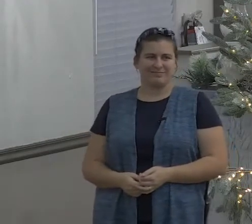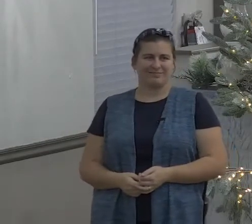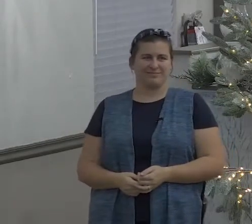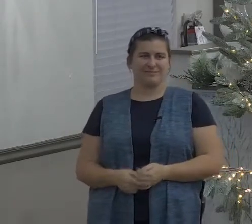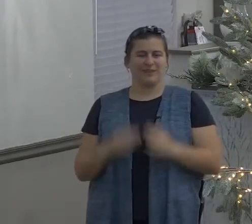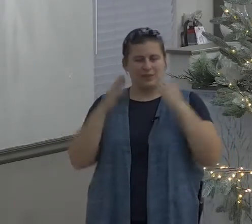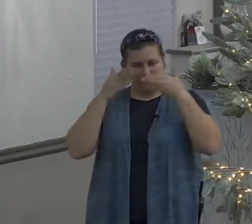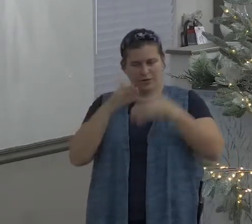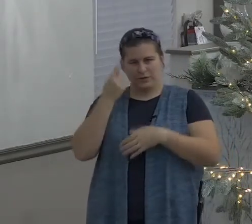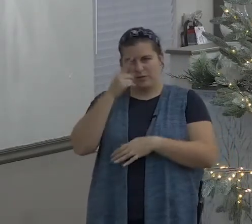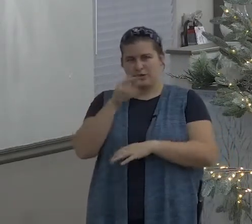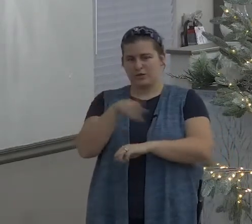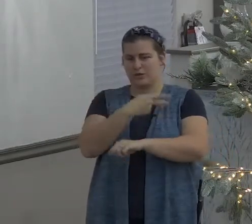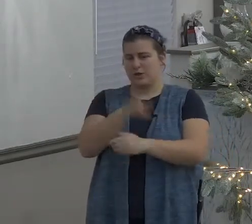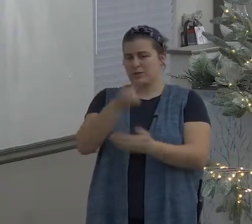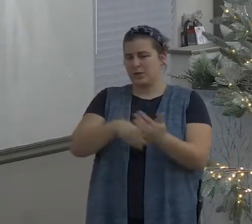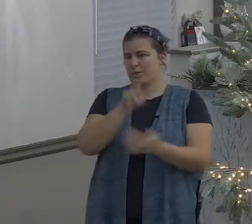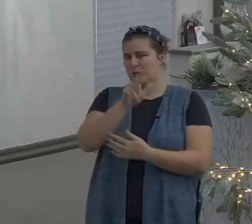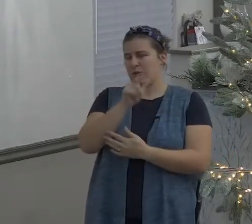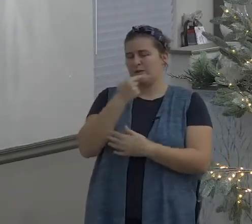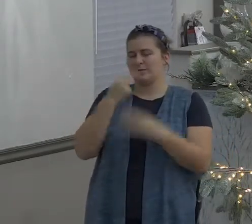the Lord is my shepherd